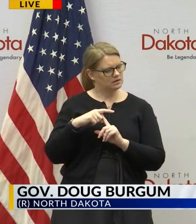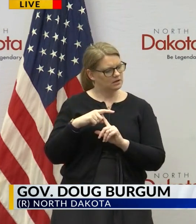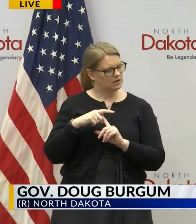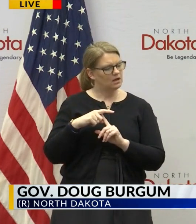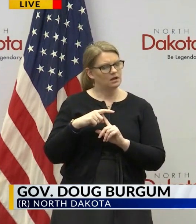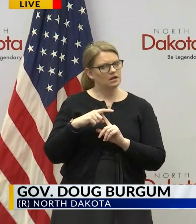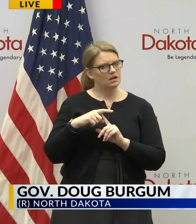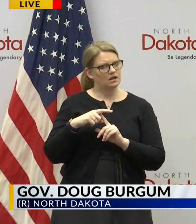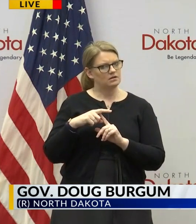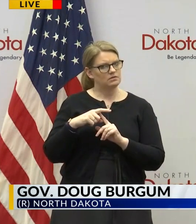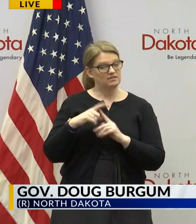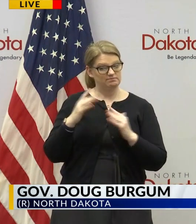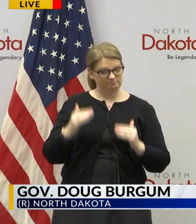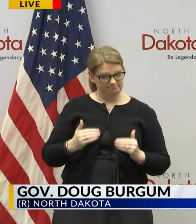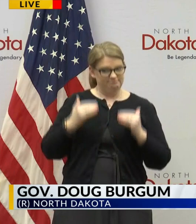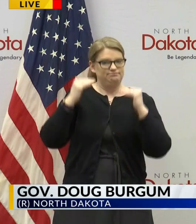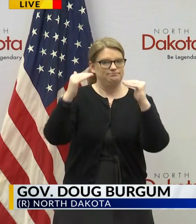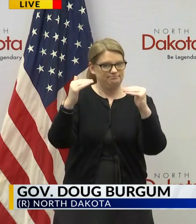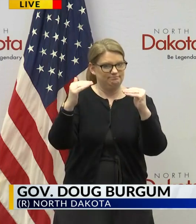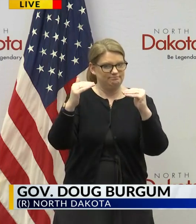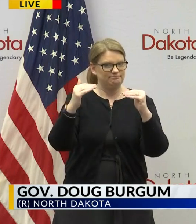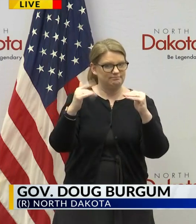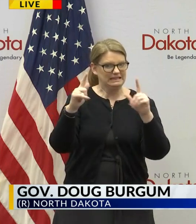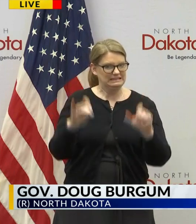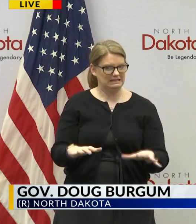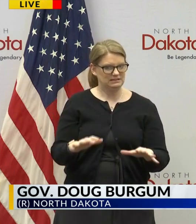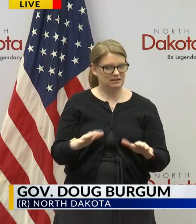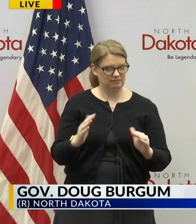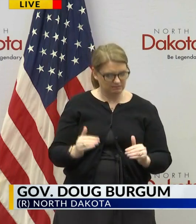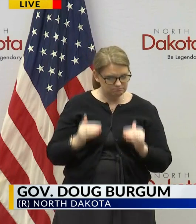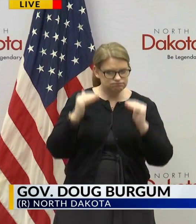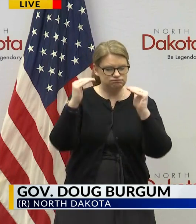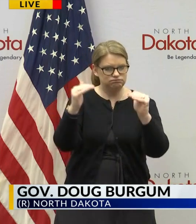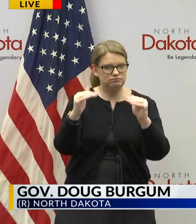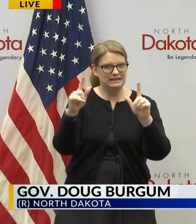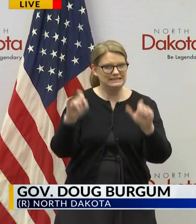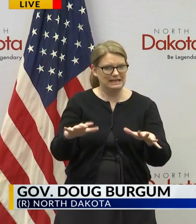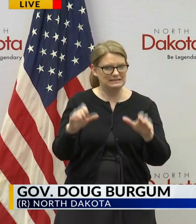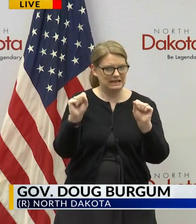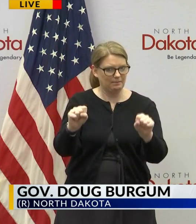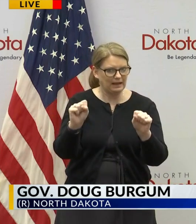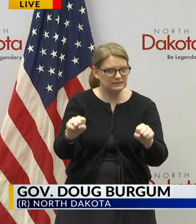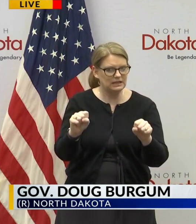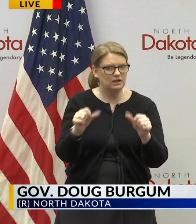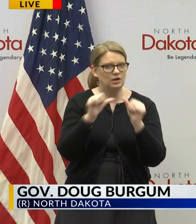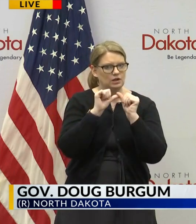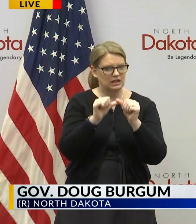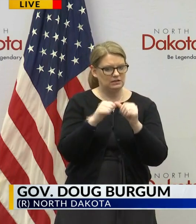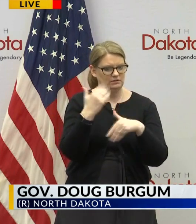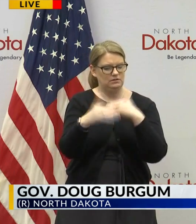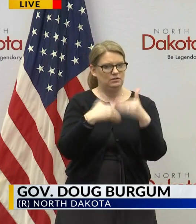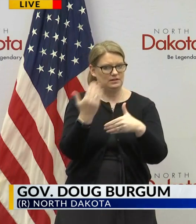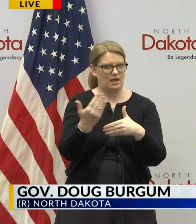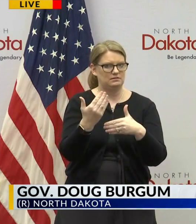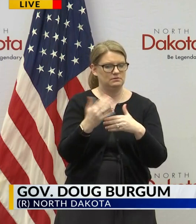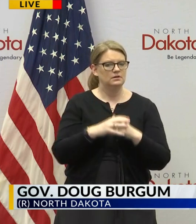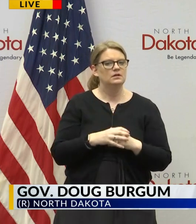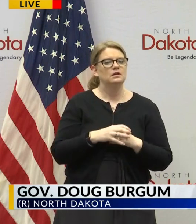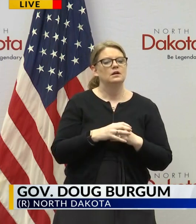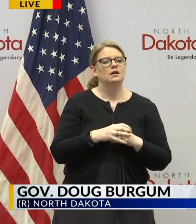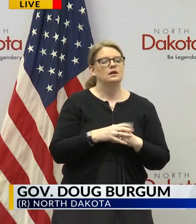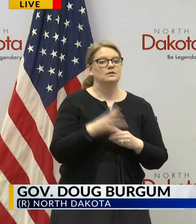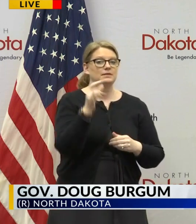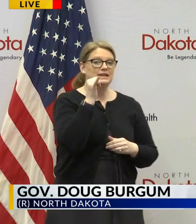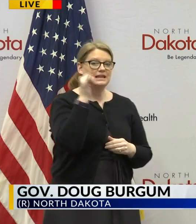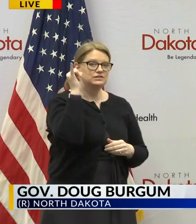substantially ramped up our our testing capacity and we're going to continue to do that heading into next week we've yesterday